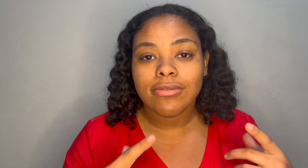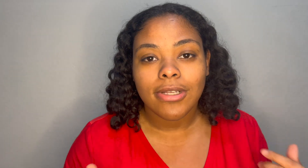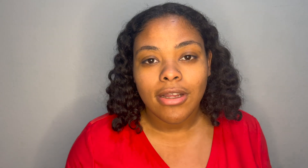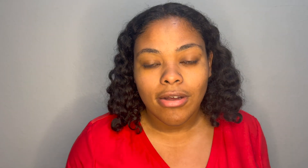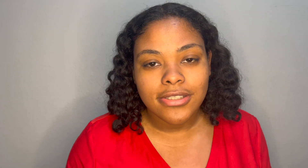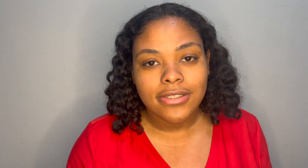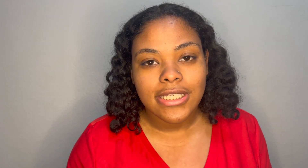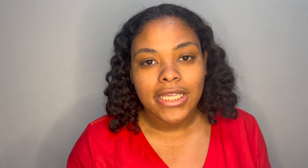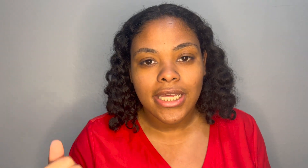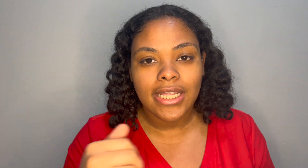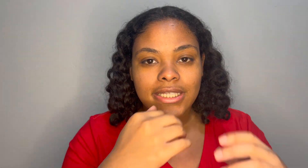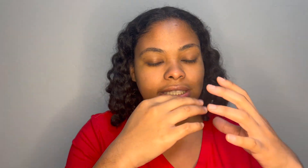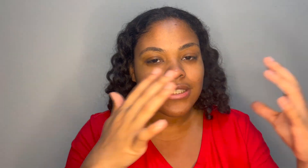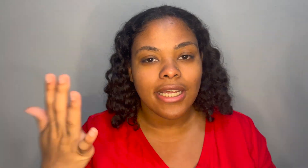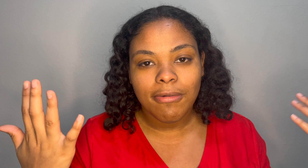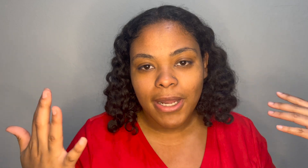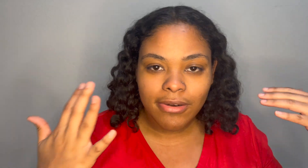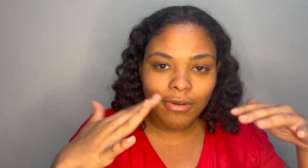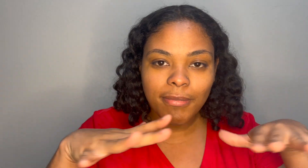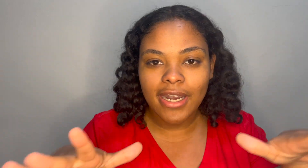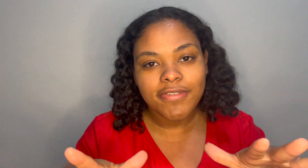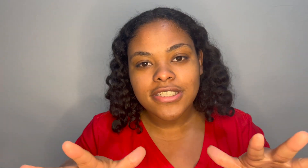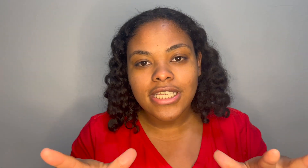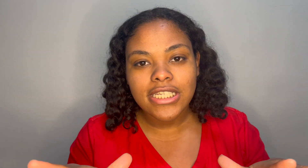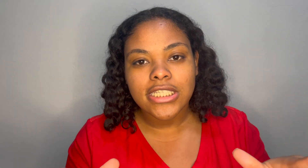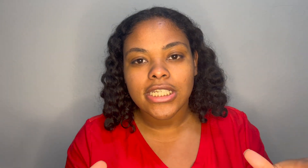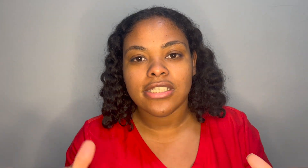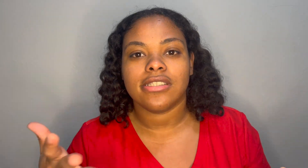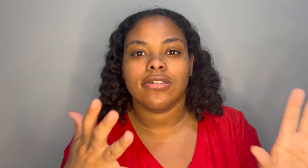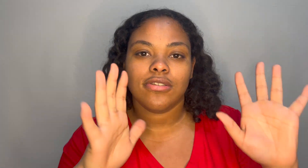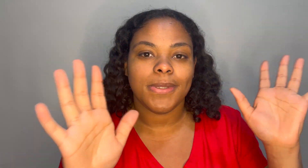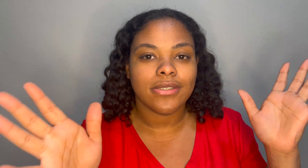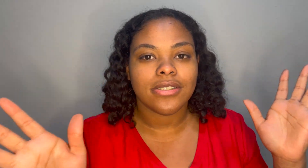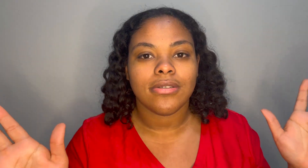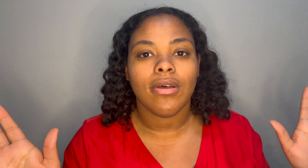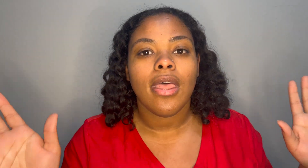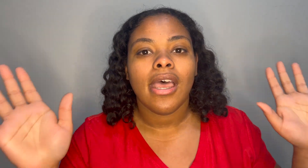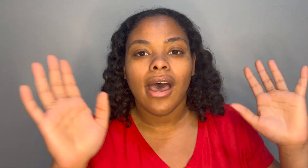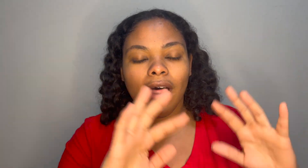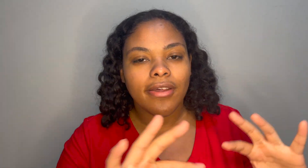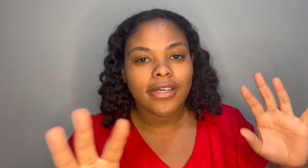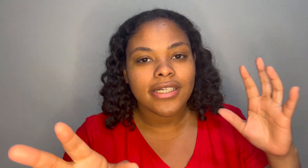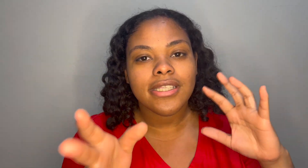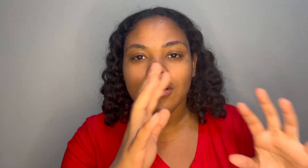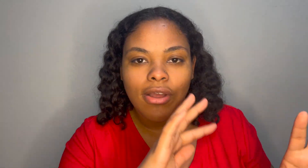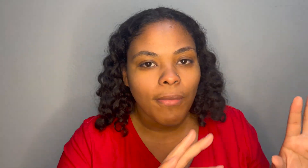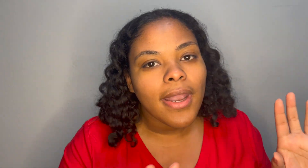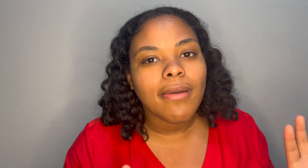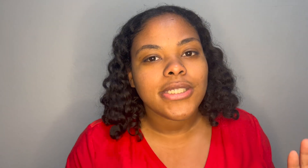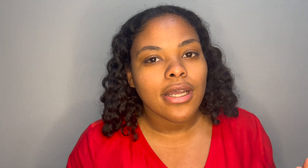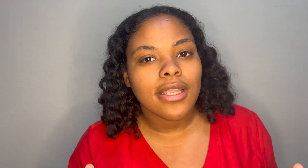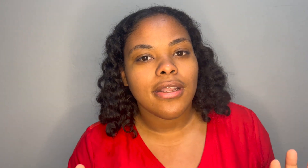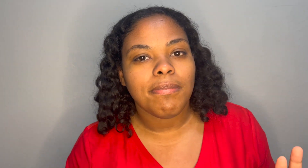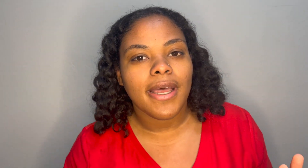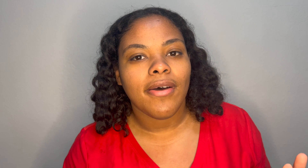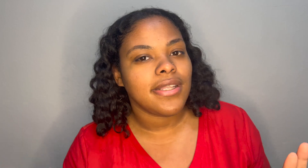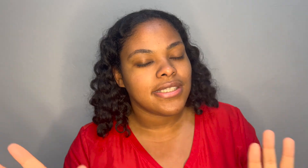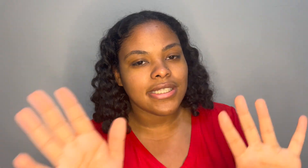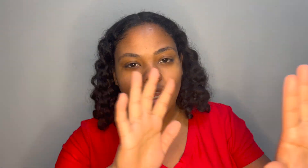want to also say that this is not about no manifestations no spiritual other you know what i'm talking about it's not